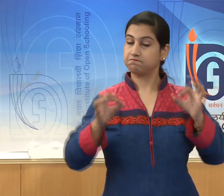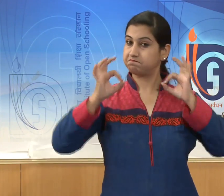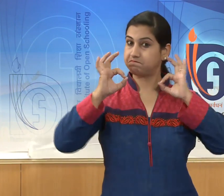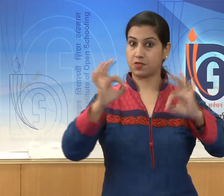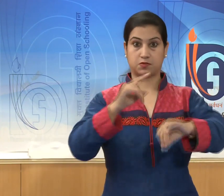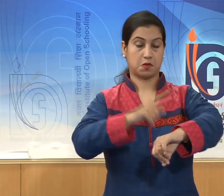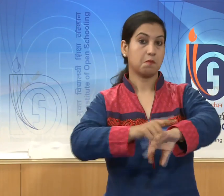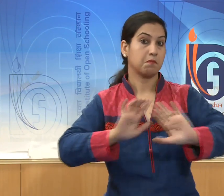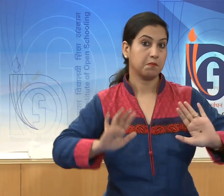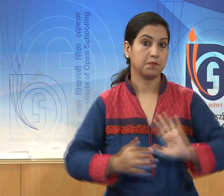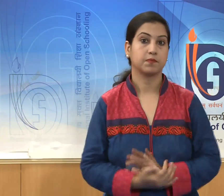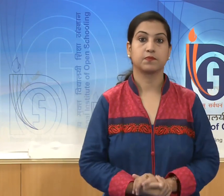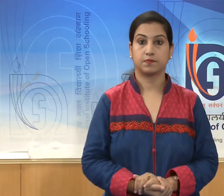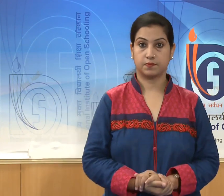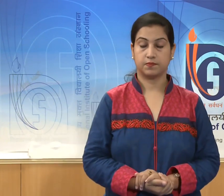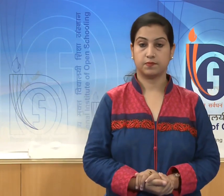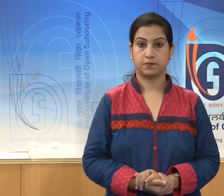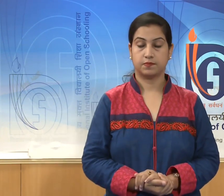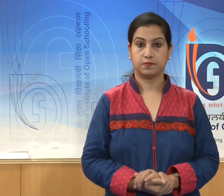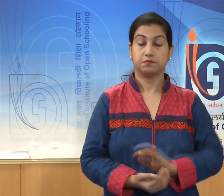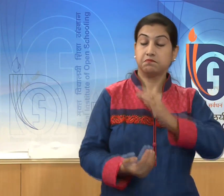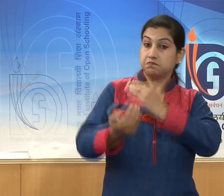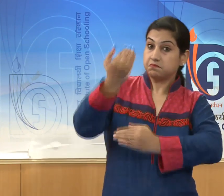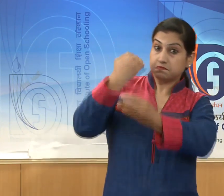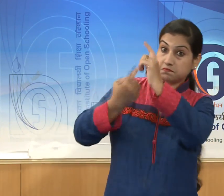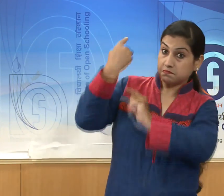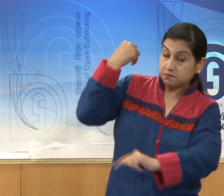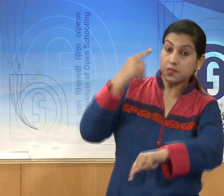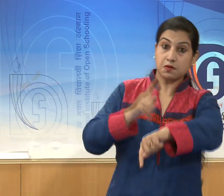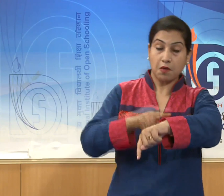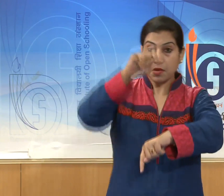of the Indian history.